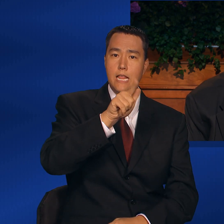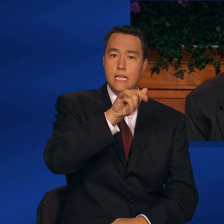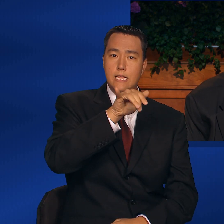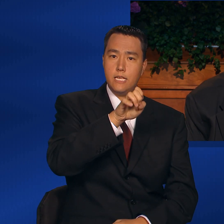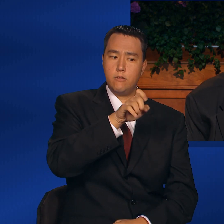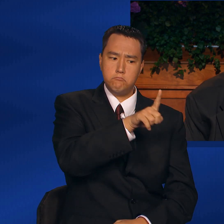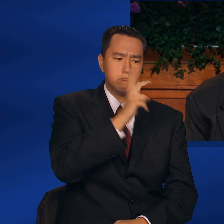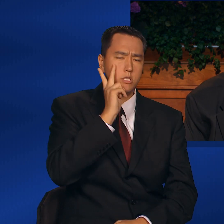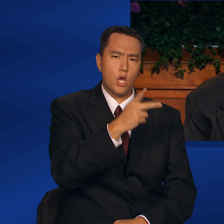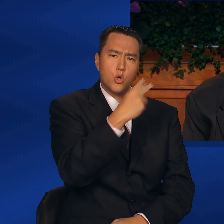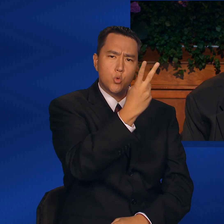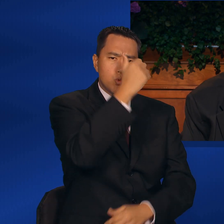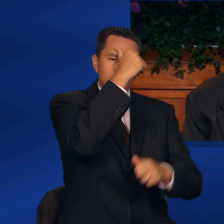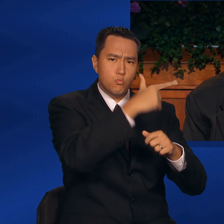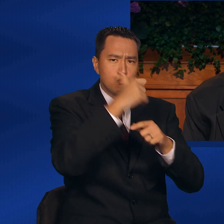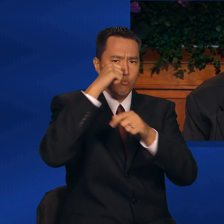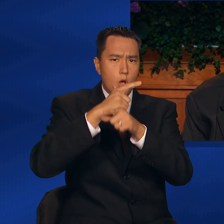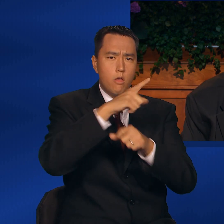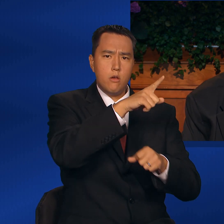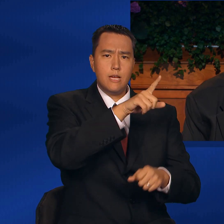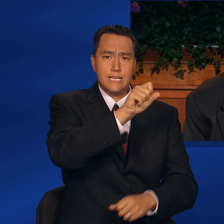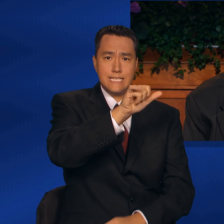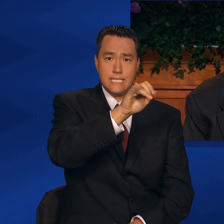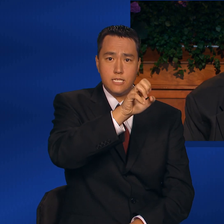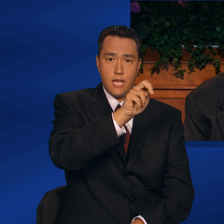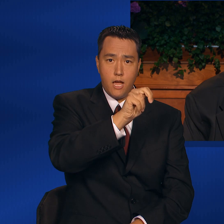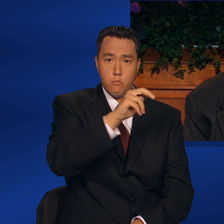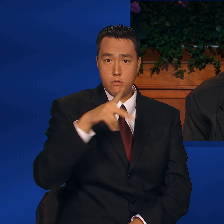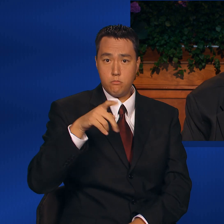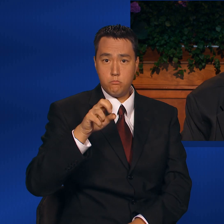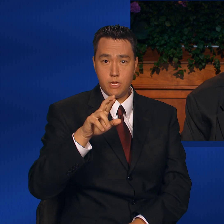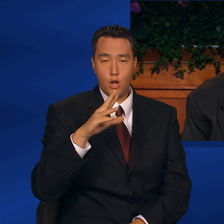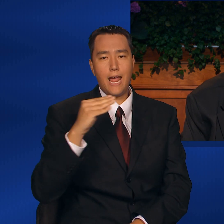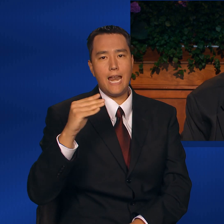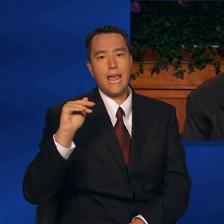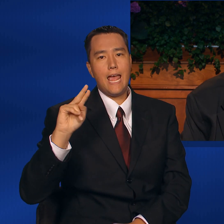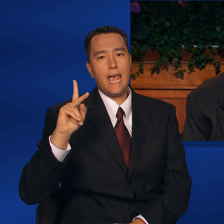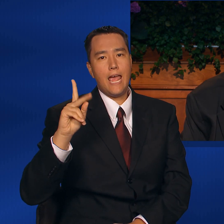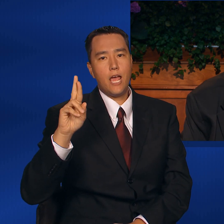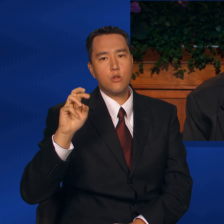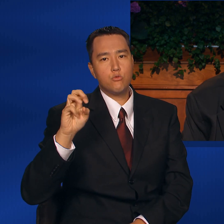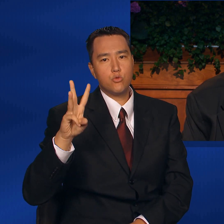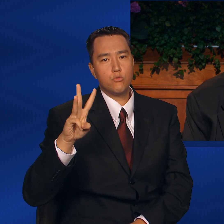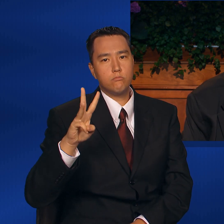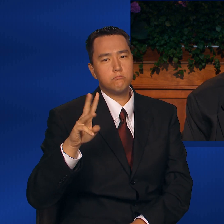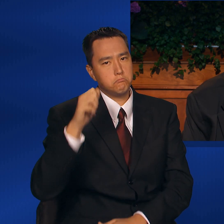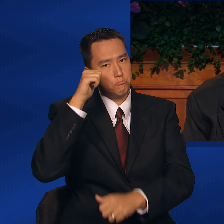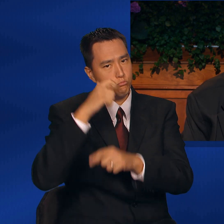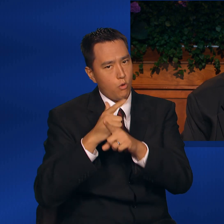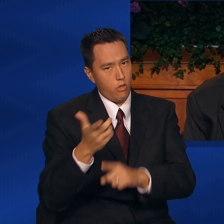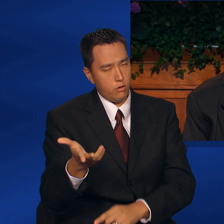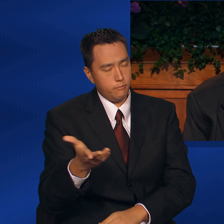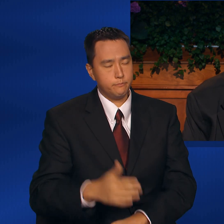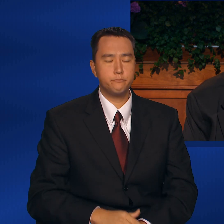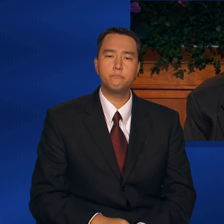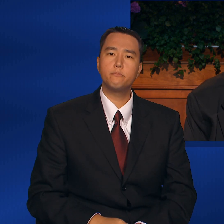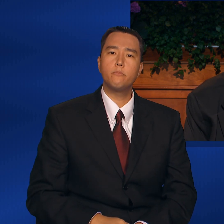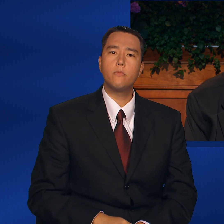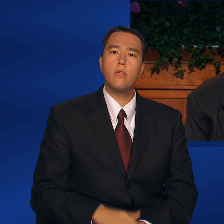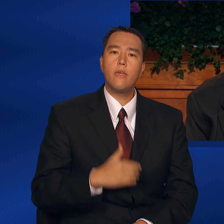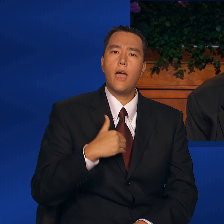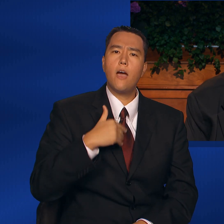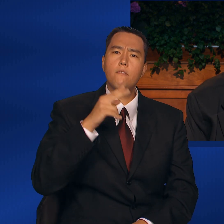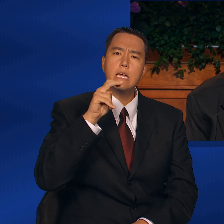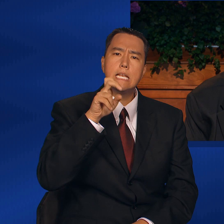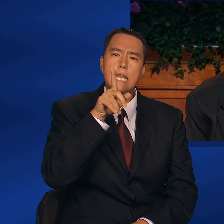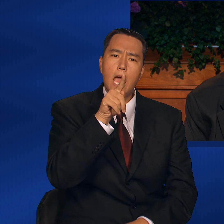He saw two brothers, Simon and Peter and Andrew, his brother, casting a